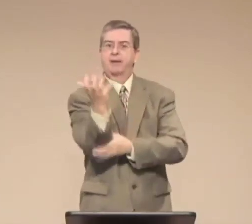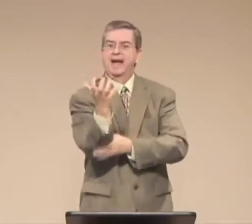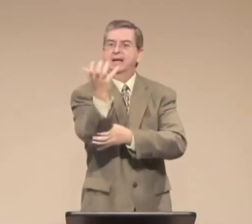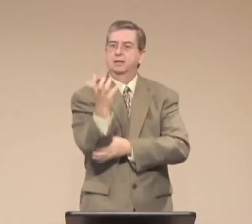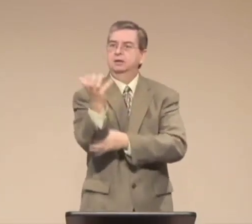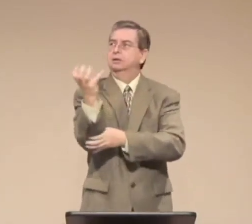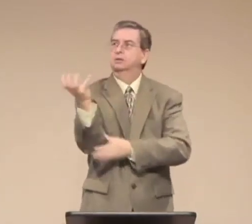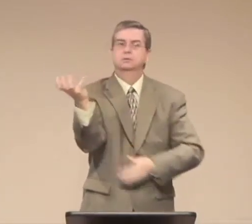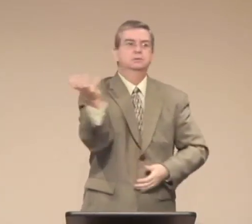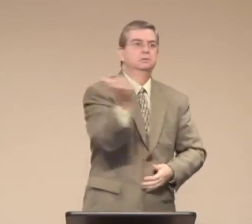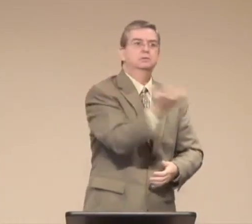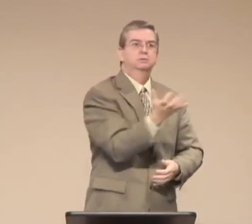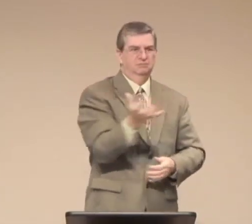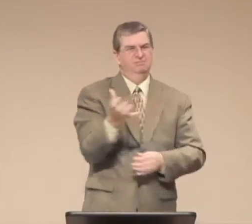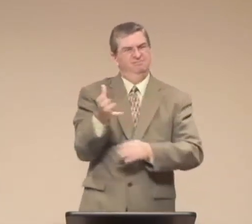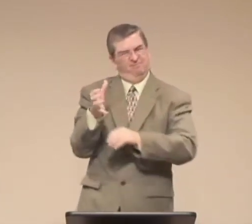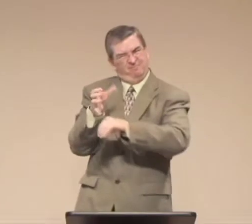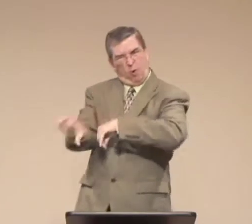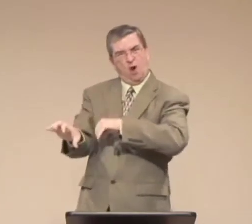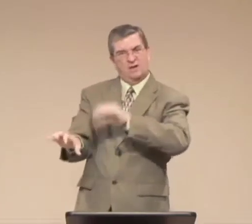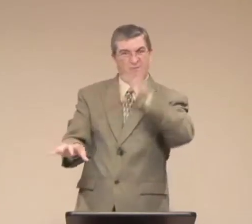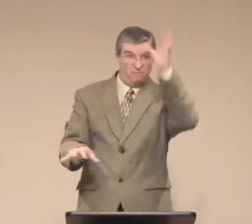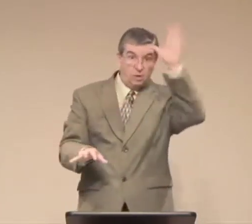Carlos started begging on the street.